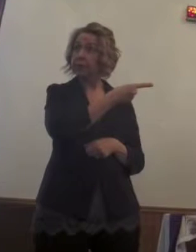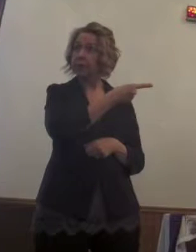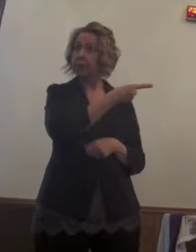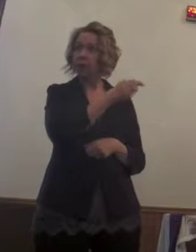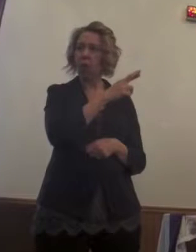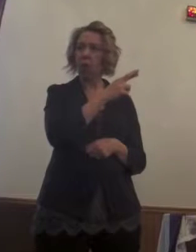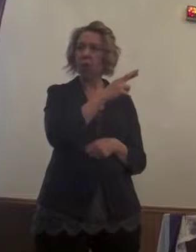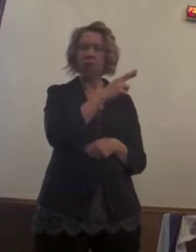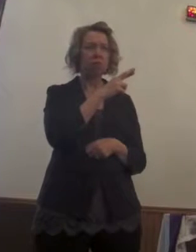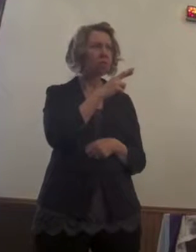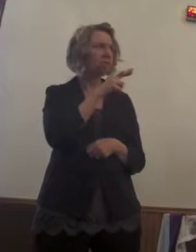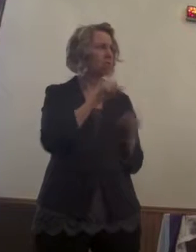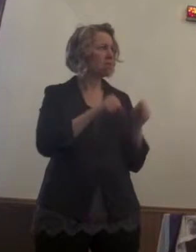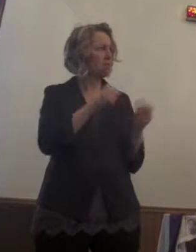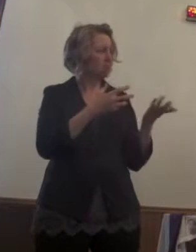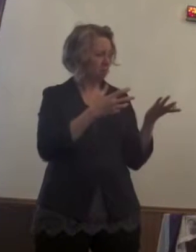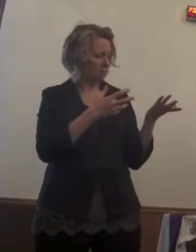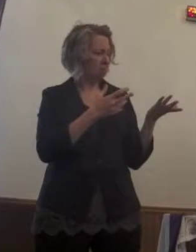doubting Christ that morning?